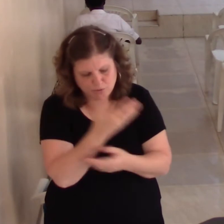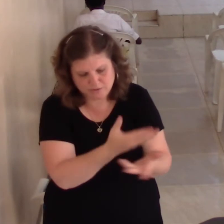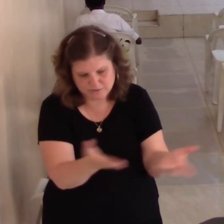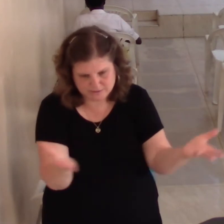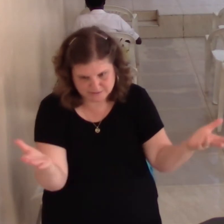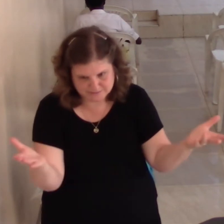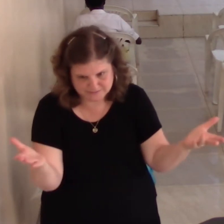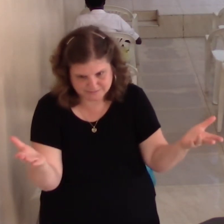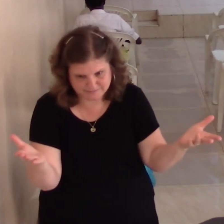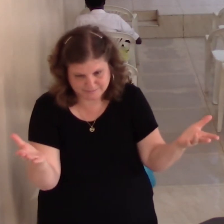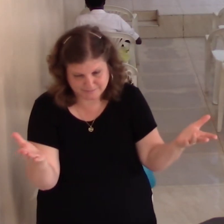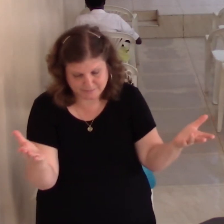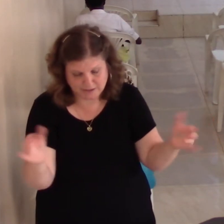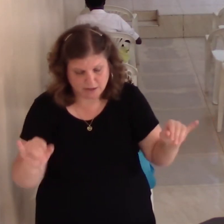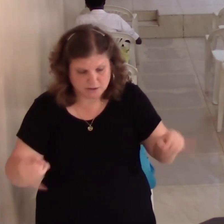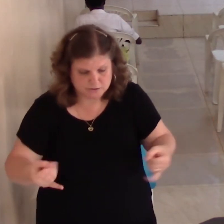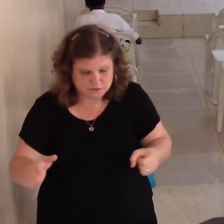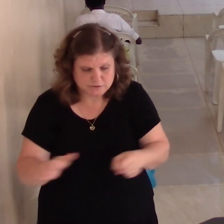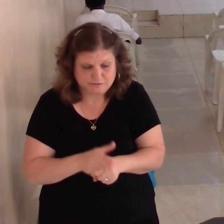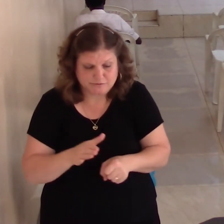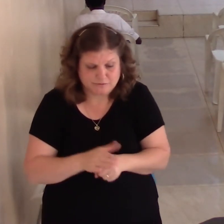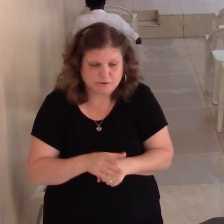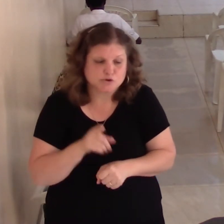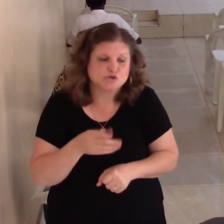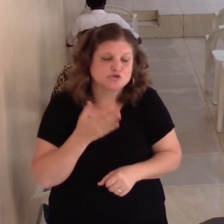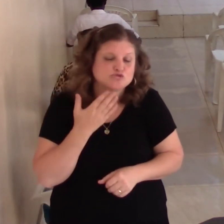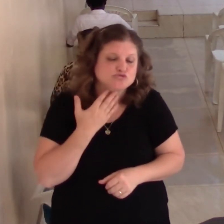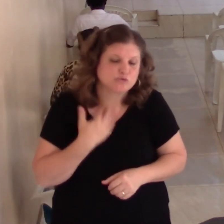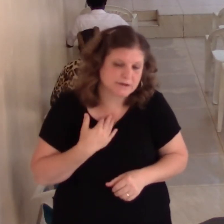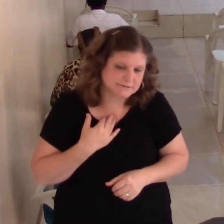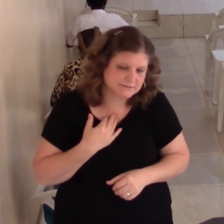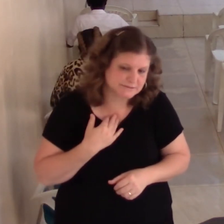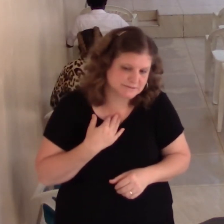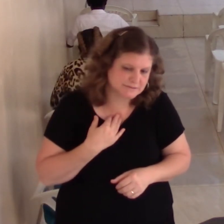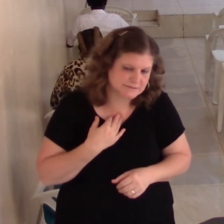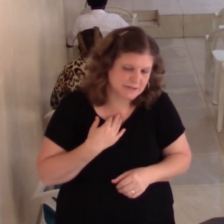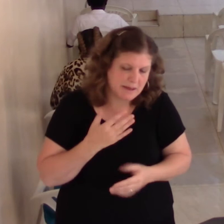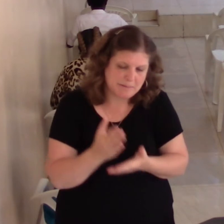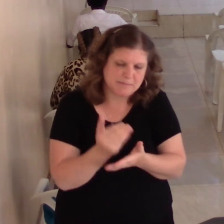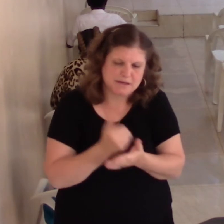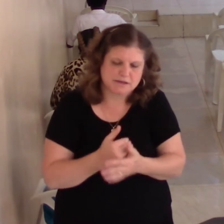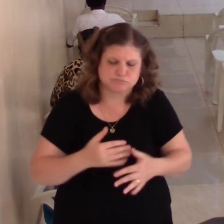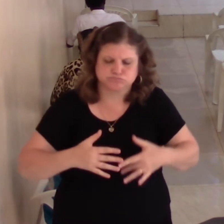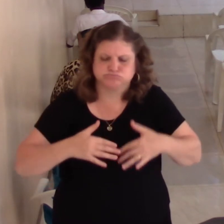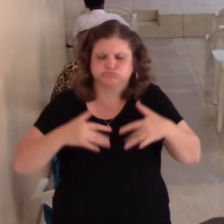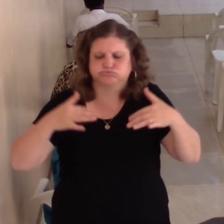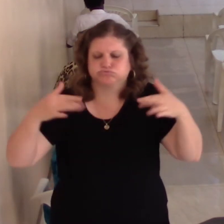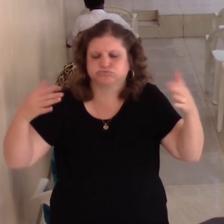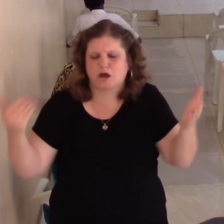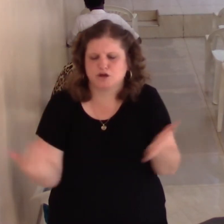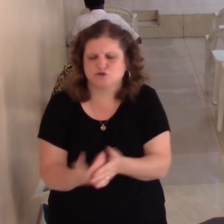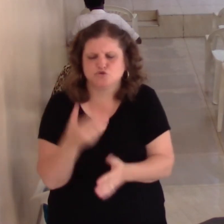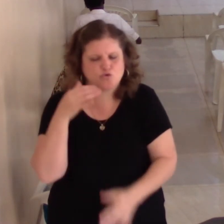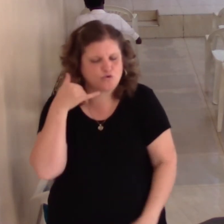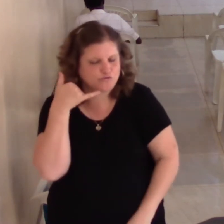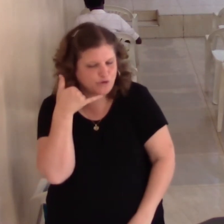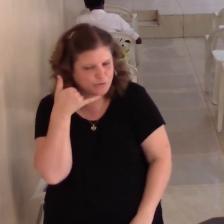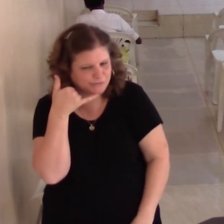Just to fulfill your own desires? Because it's a bright and shiny new phone? Because it's a new car?